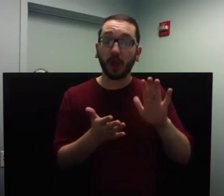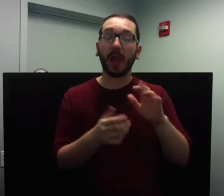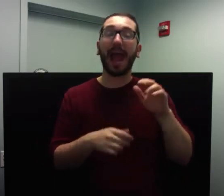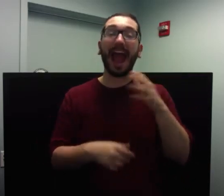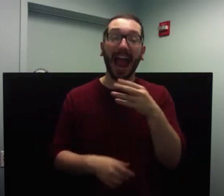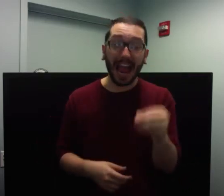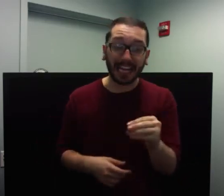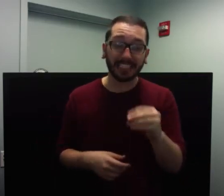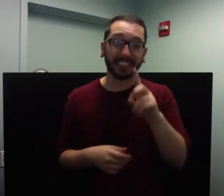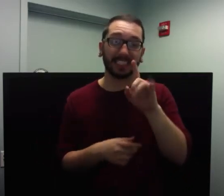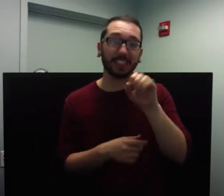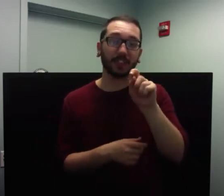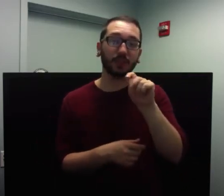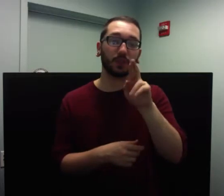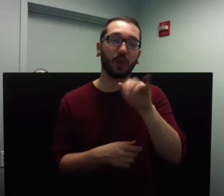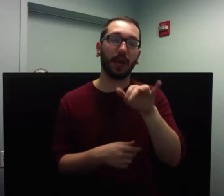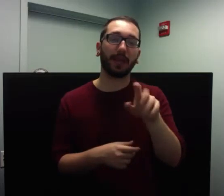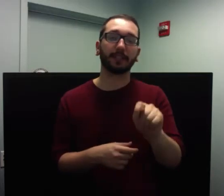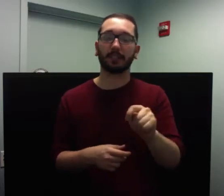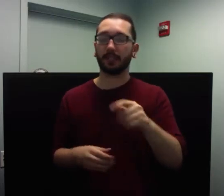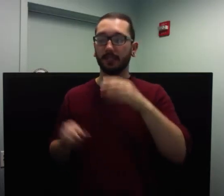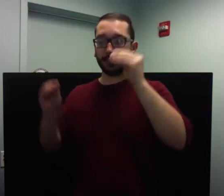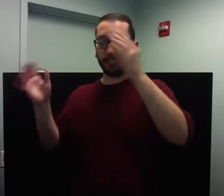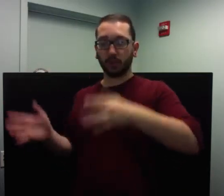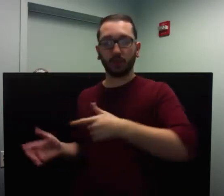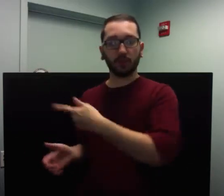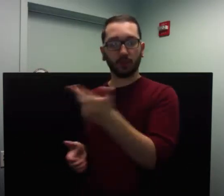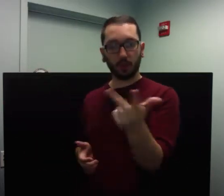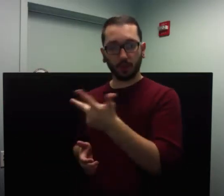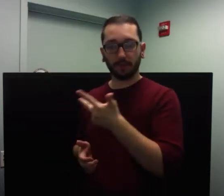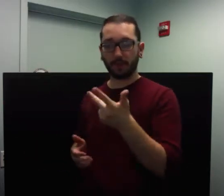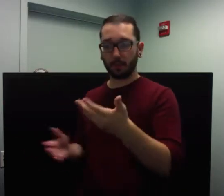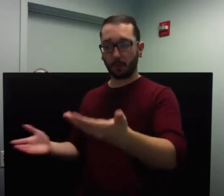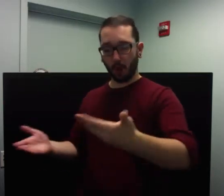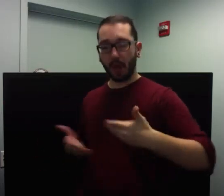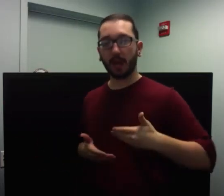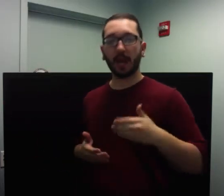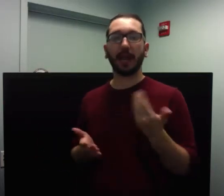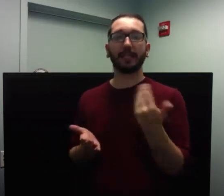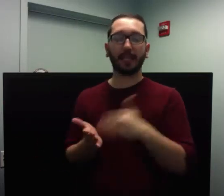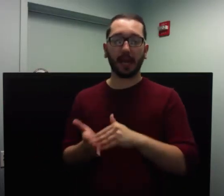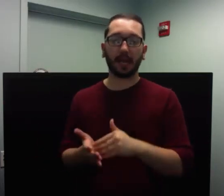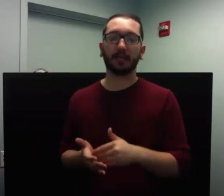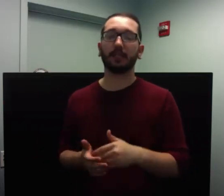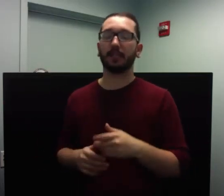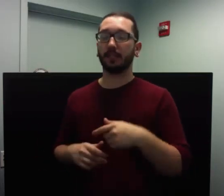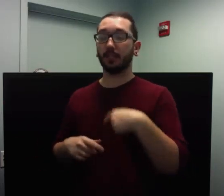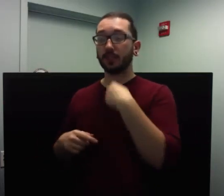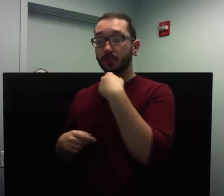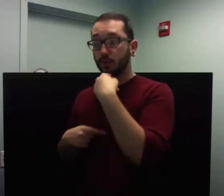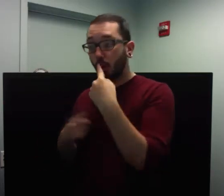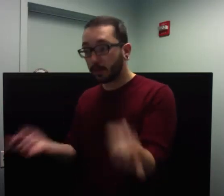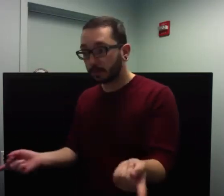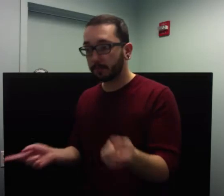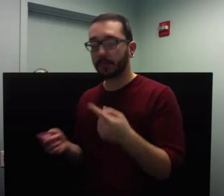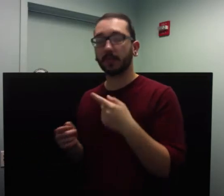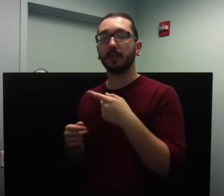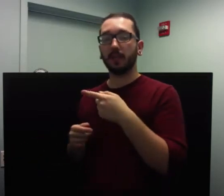were brought in again. They were informed that this had been an experiment and that the students had actually been selected